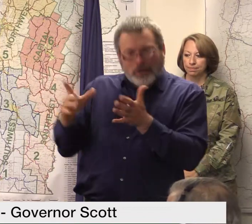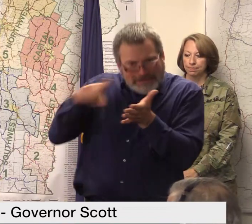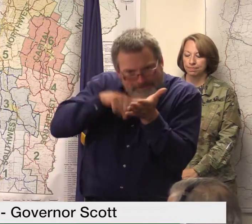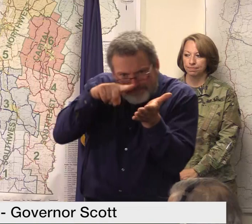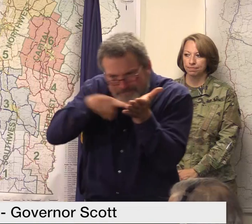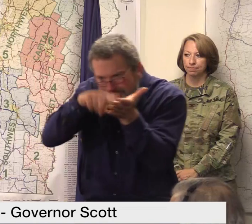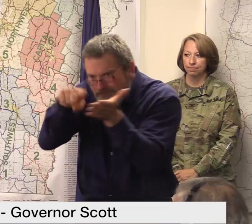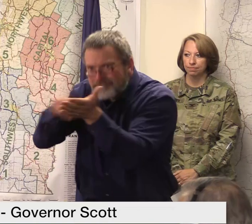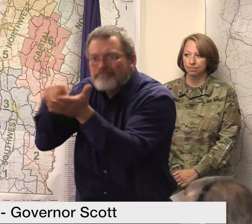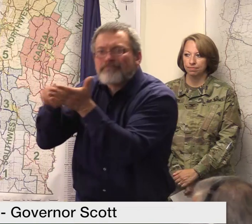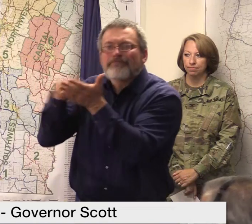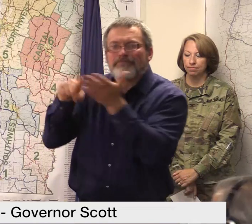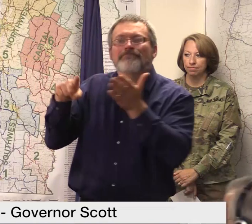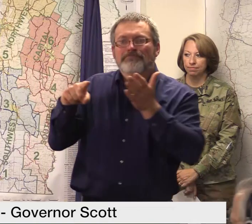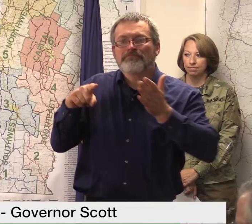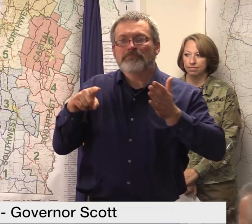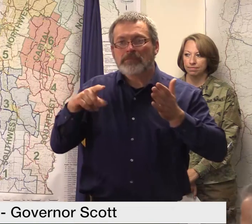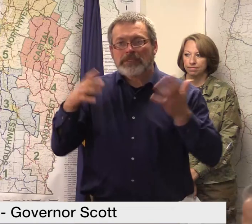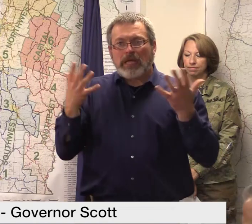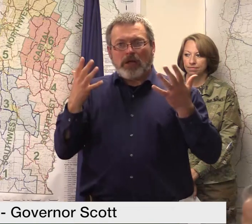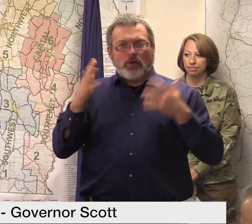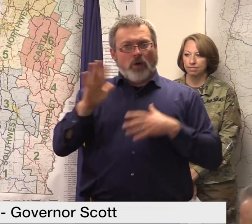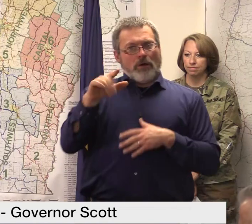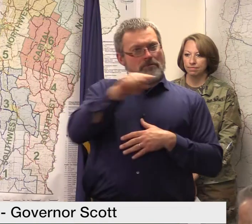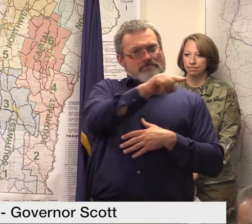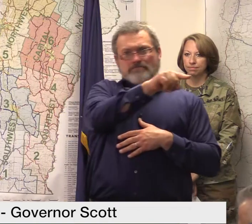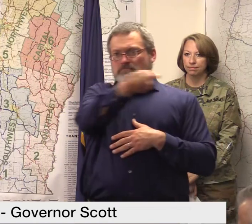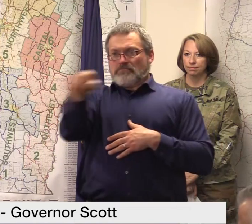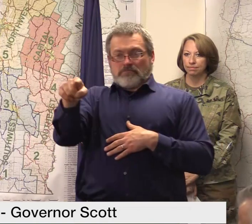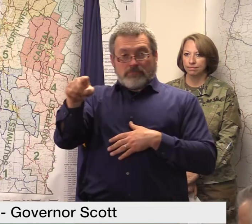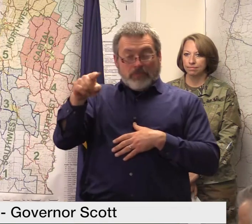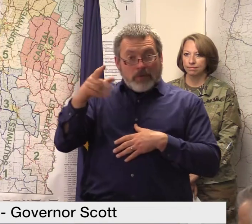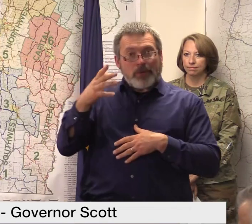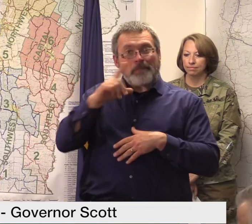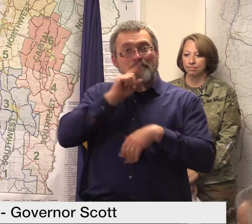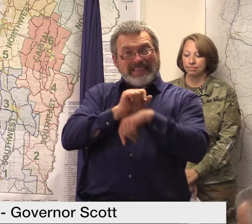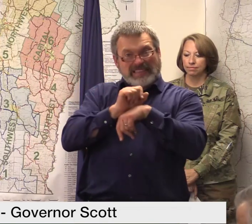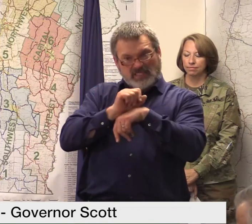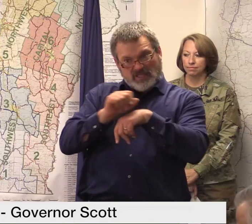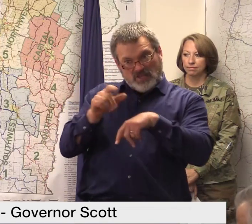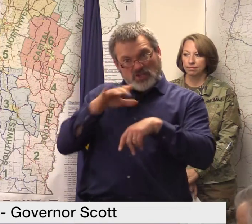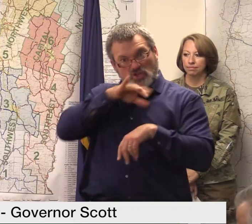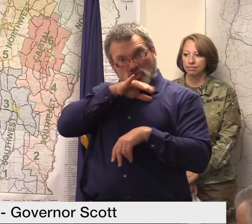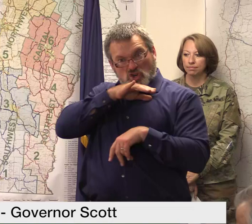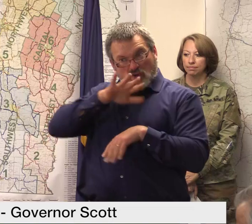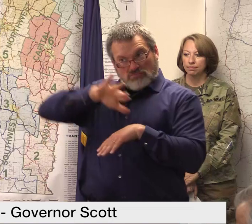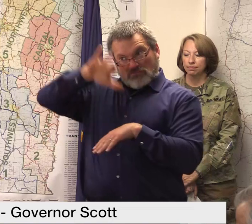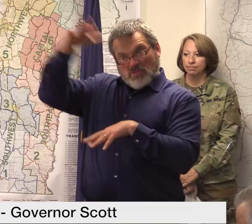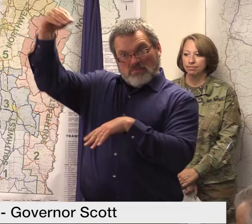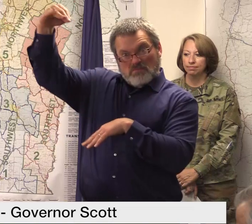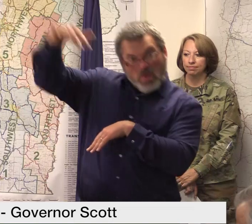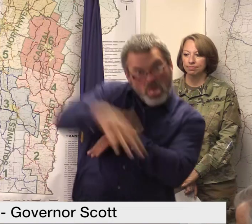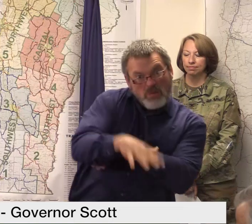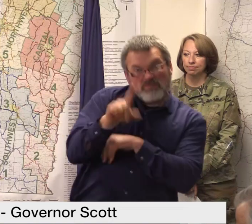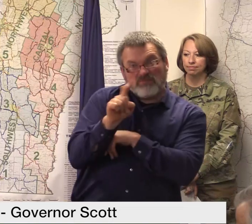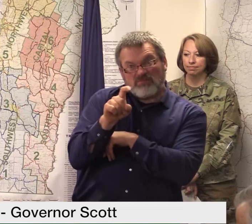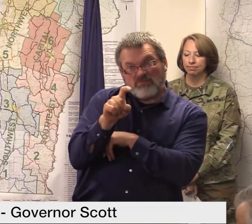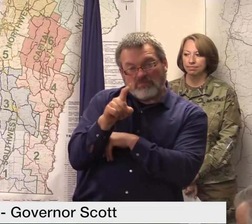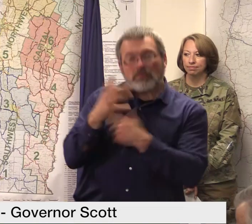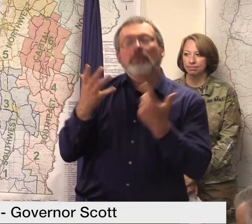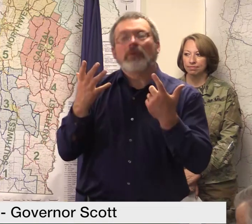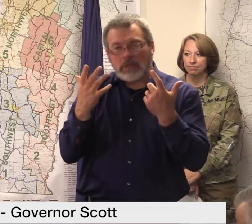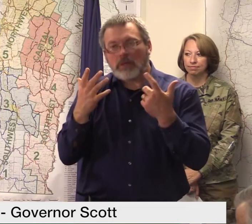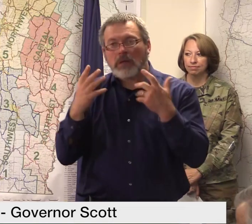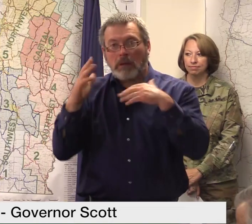connecting communities to drone services to survey damages deploying rapid assessment